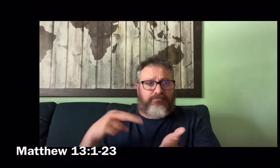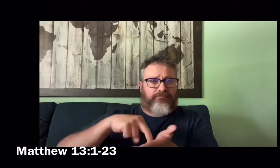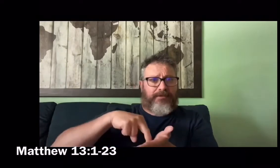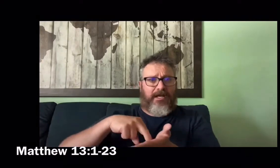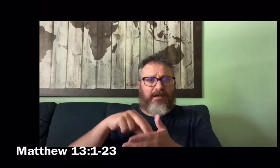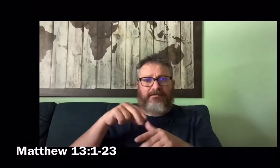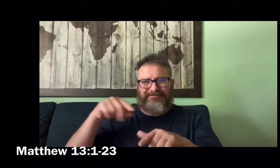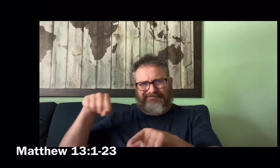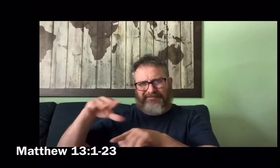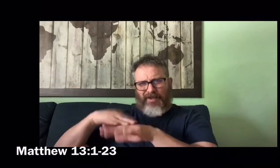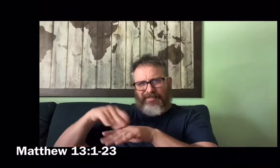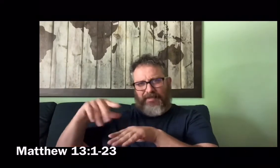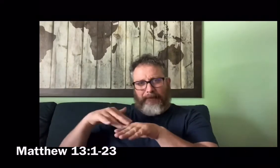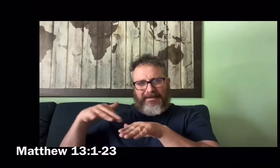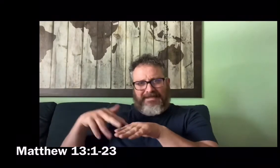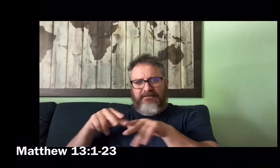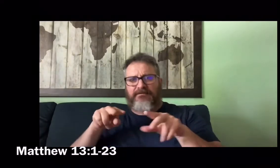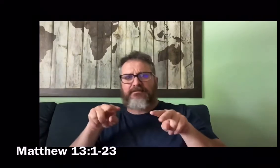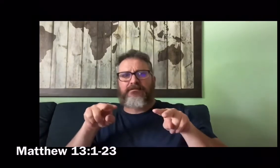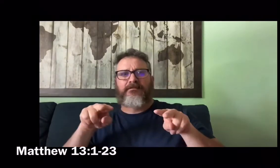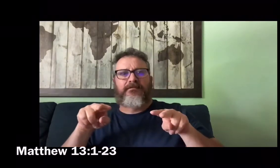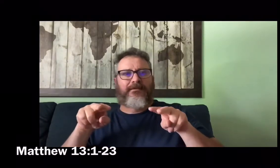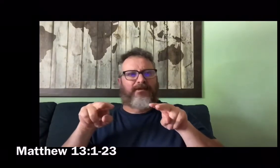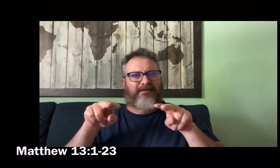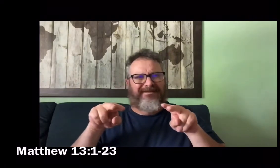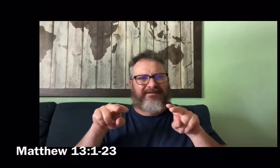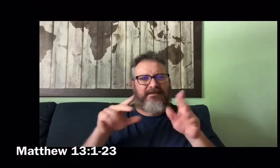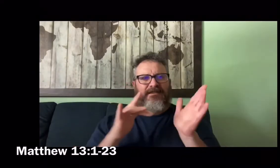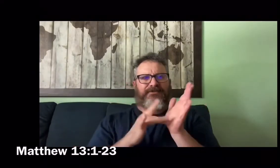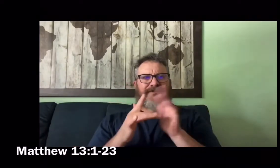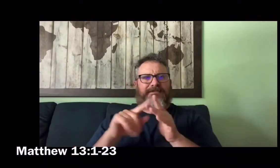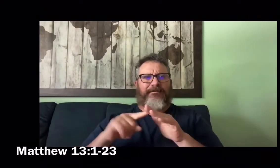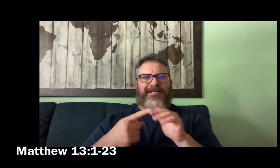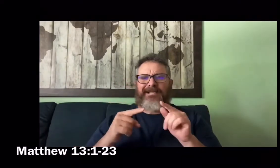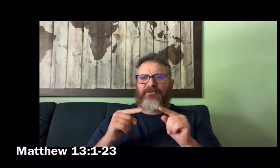and the whole crowd stood along the shore.